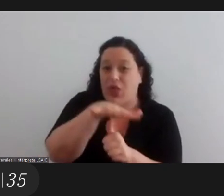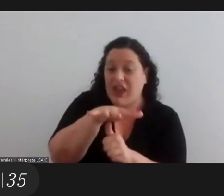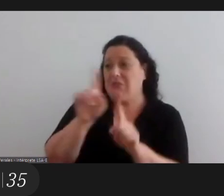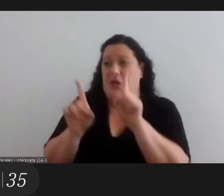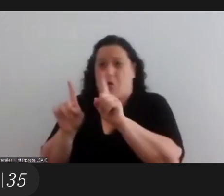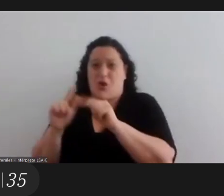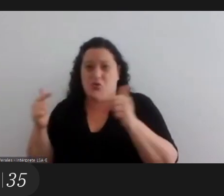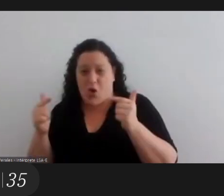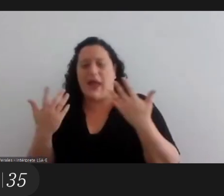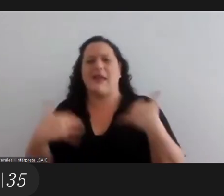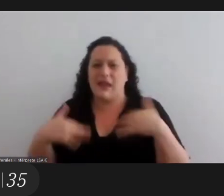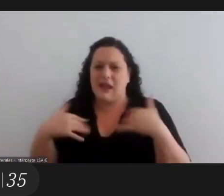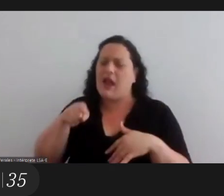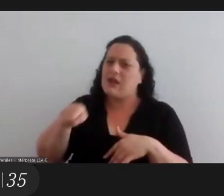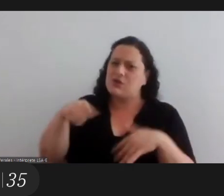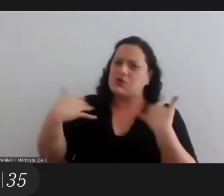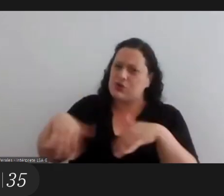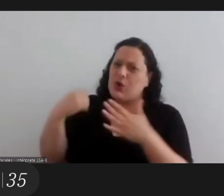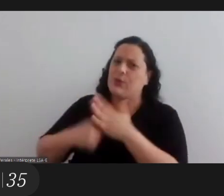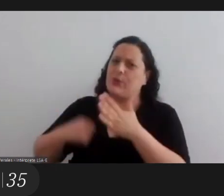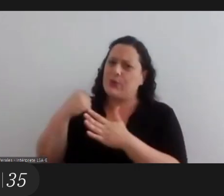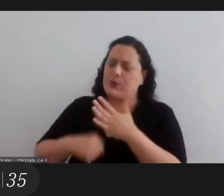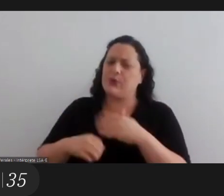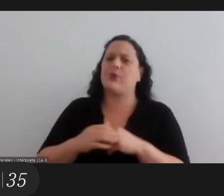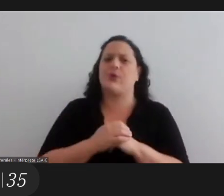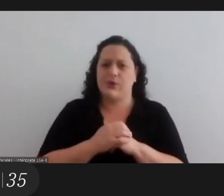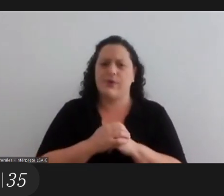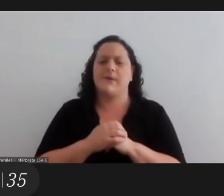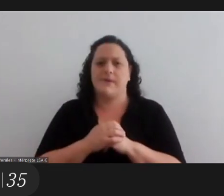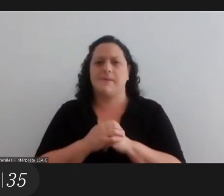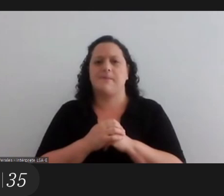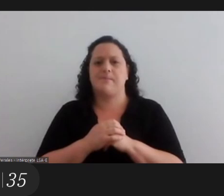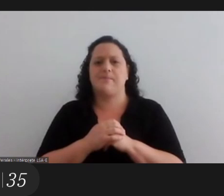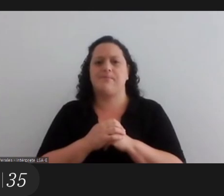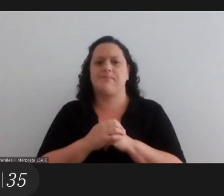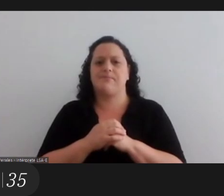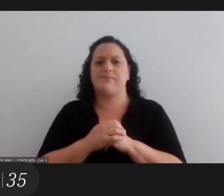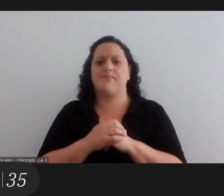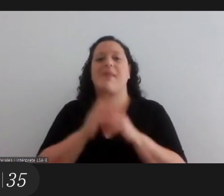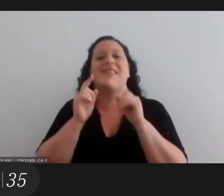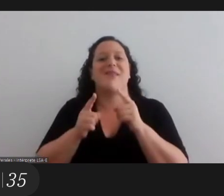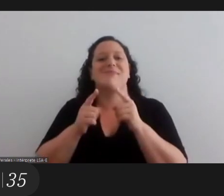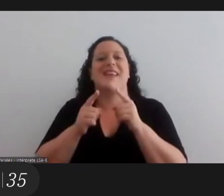others not and it's very hard to include it in all the subjects